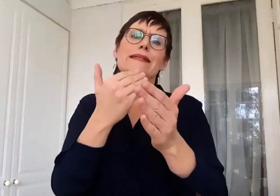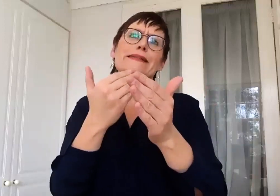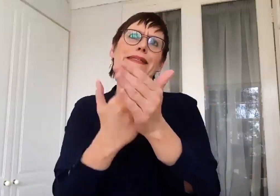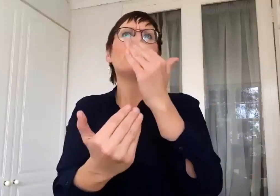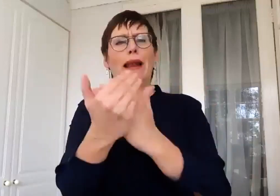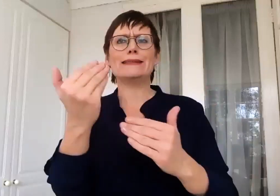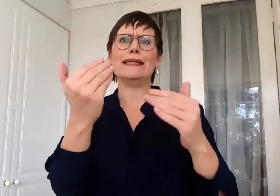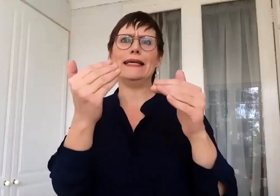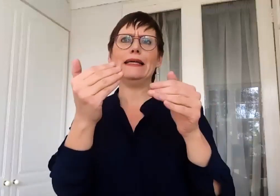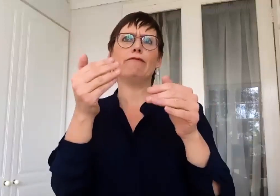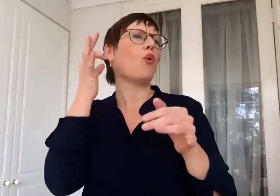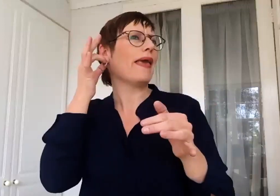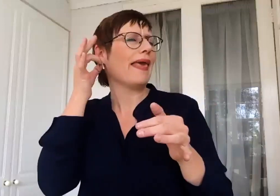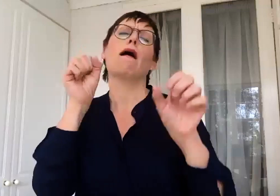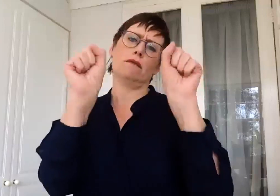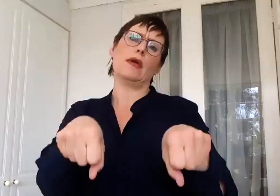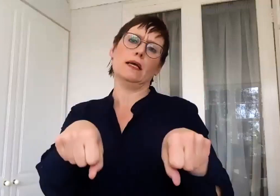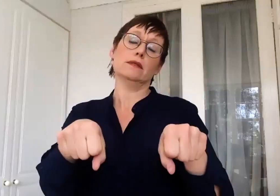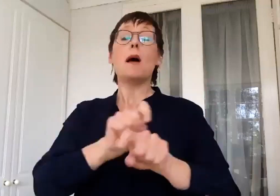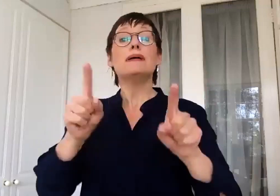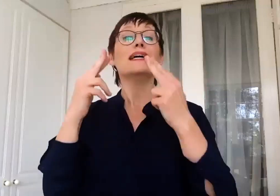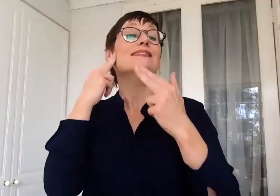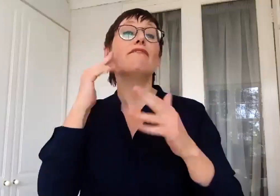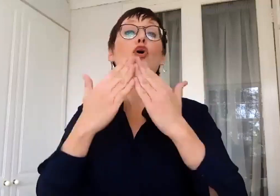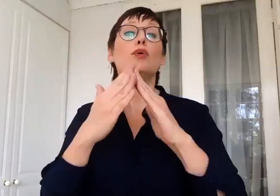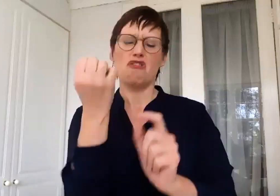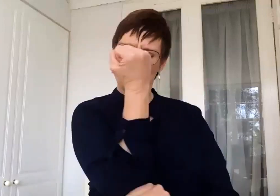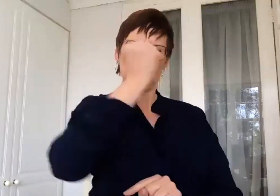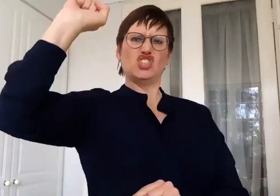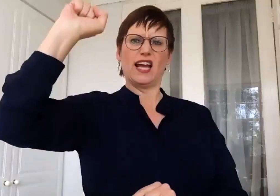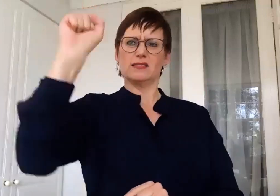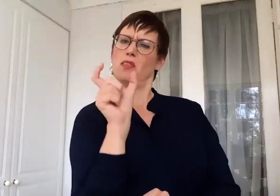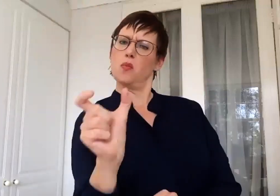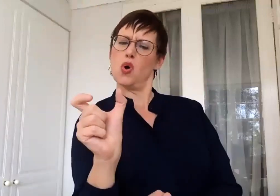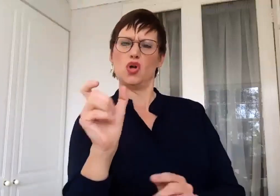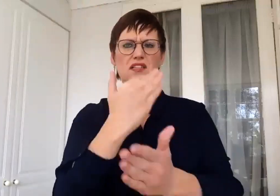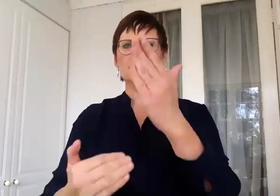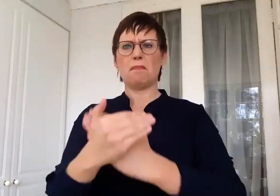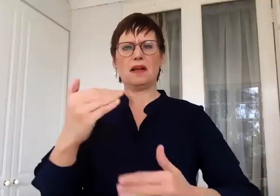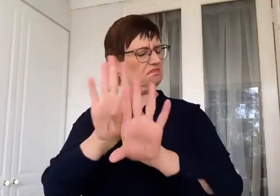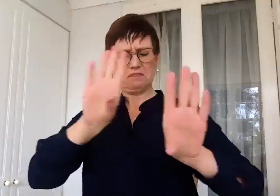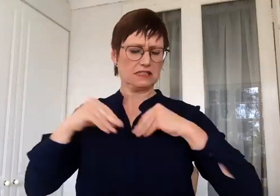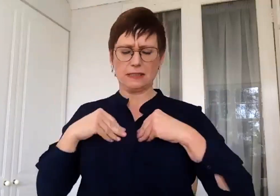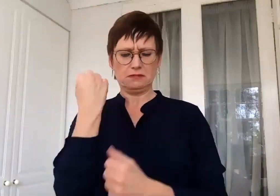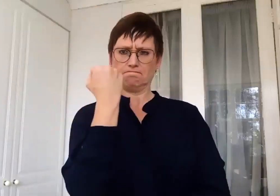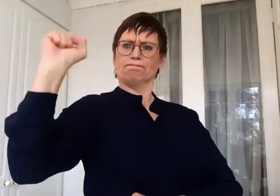group, they openly reject any reference to disability. One of the unintended gifts,